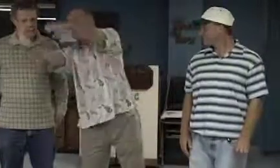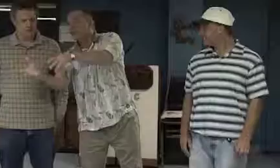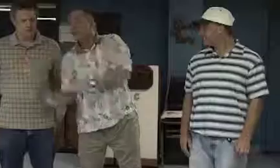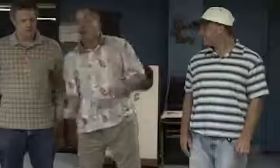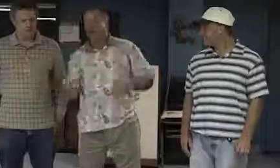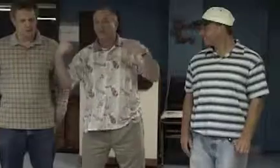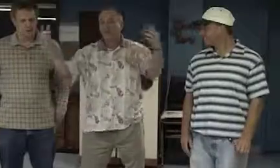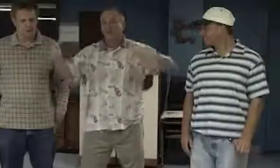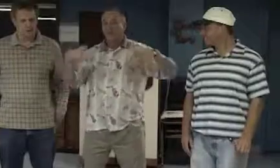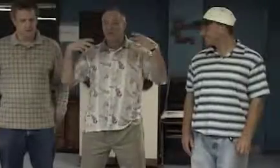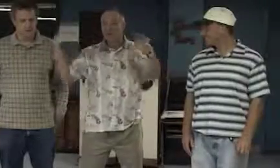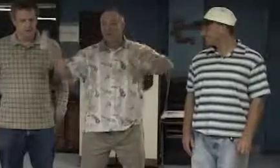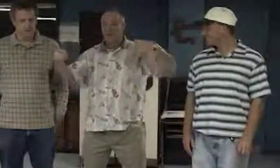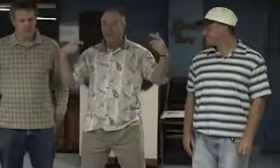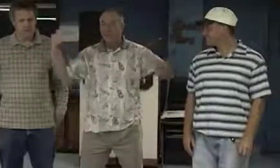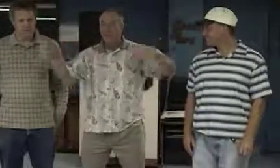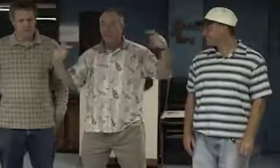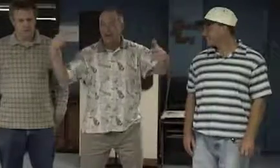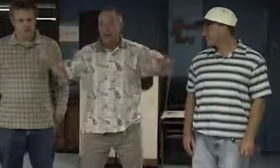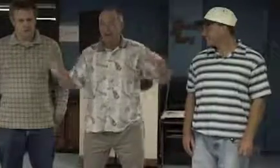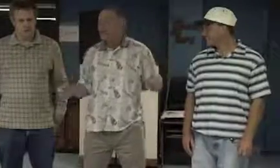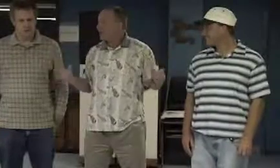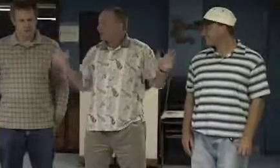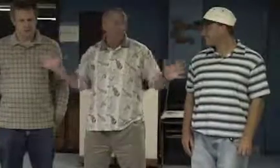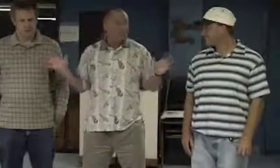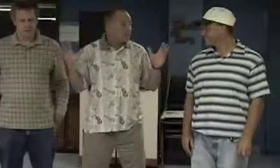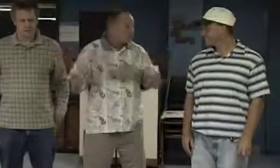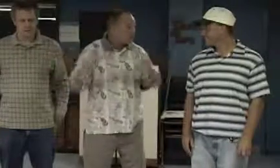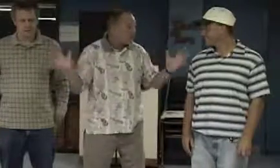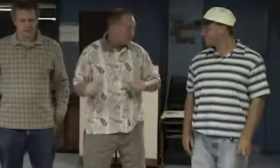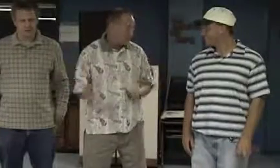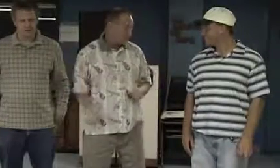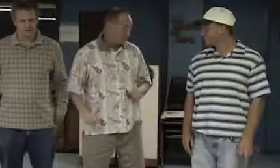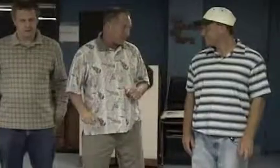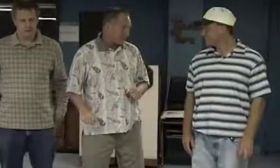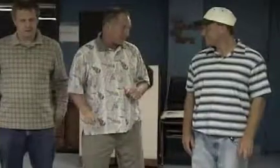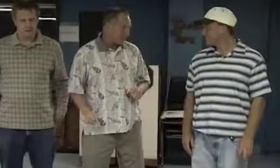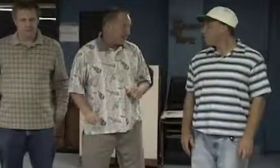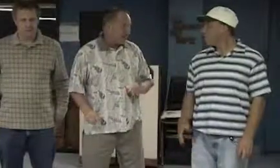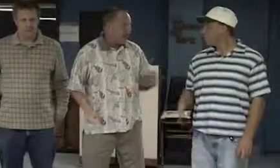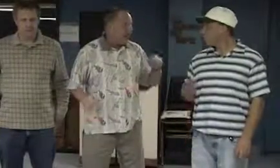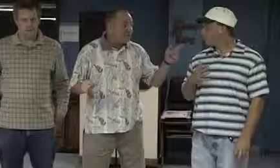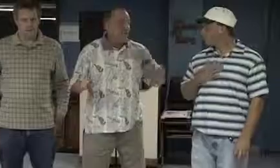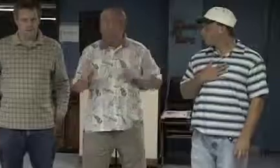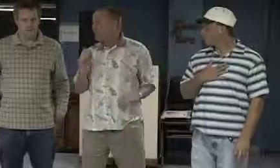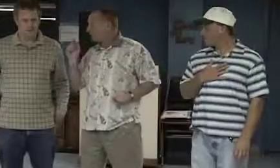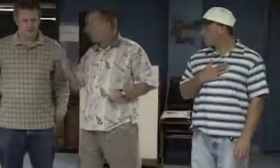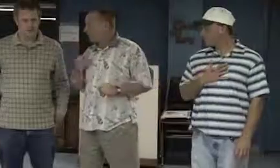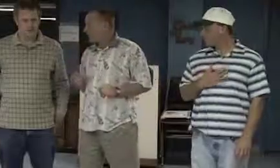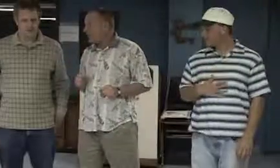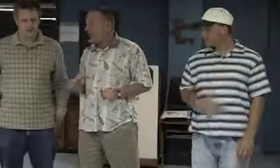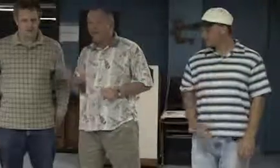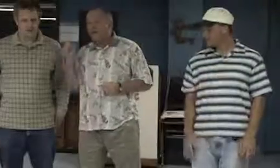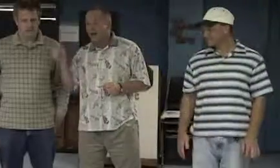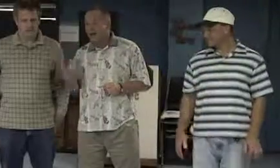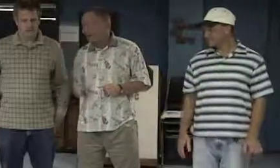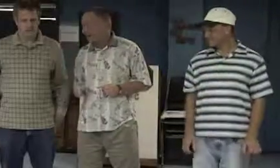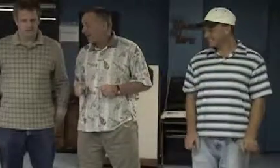it to your hats. So you get a complete mix. It shows that you're listening to each other. If you don't mix the shit, you're not listening.